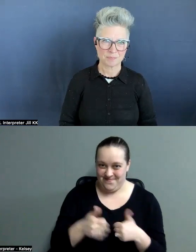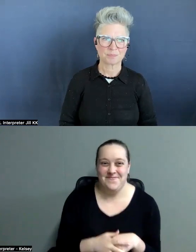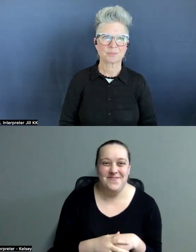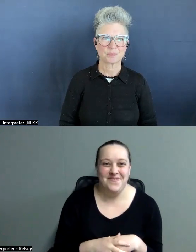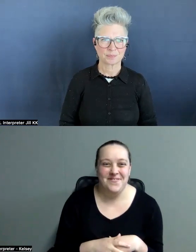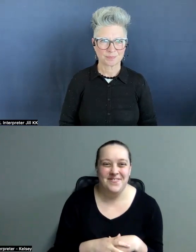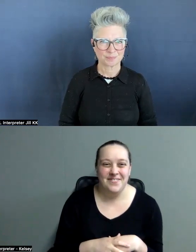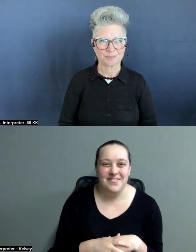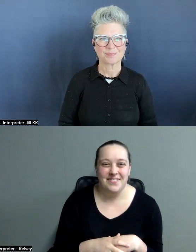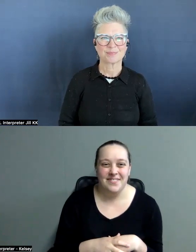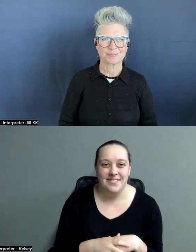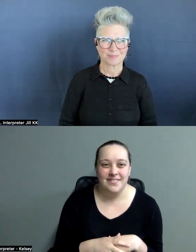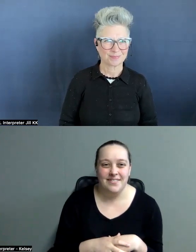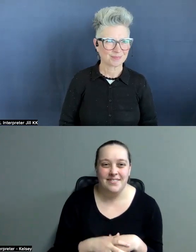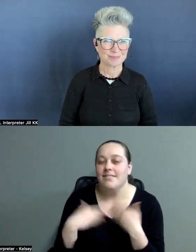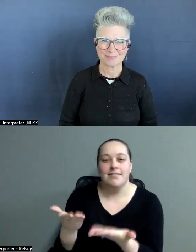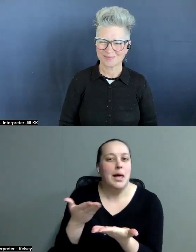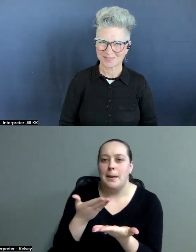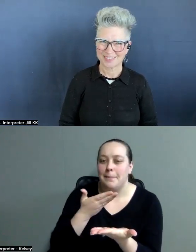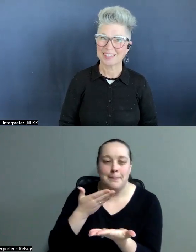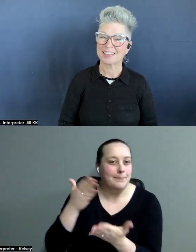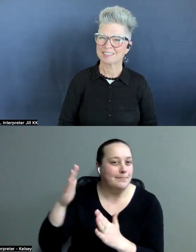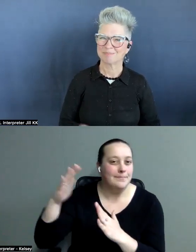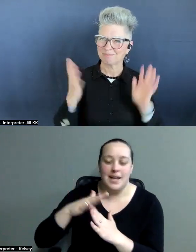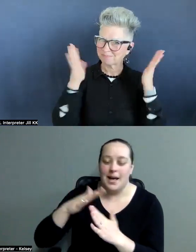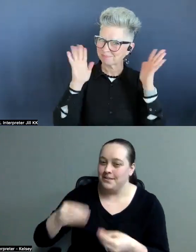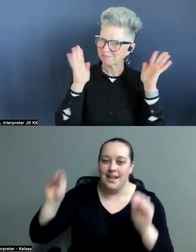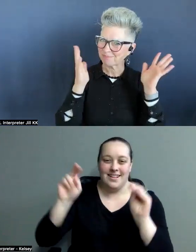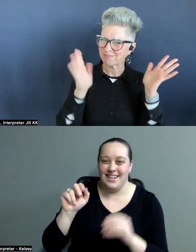best-selling author, Nasty Neger.